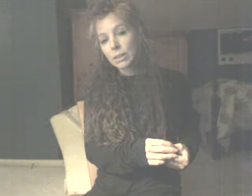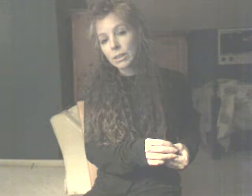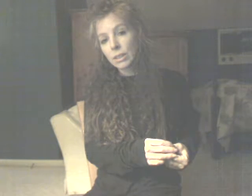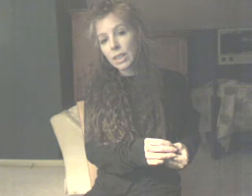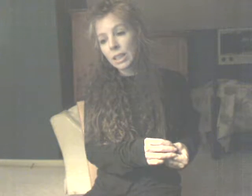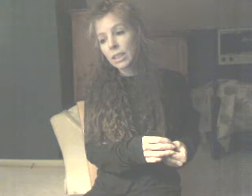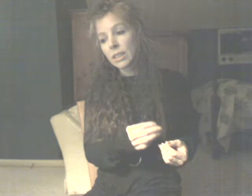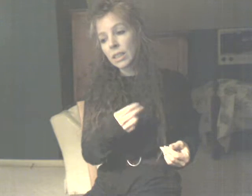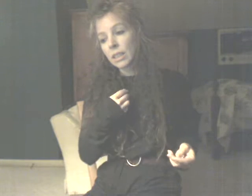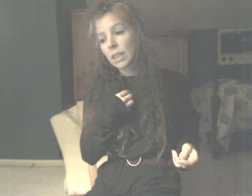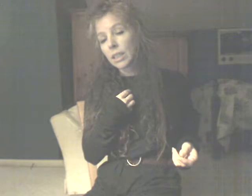Just agonizing, uh,